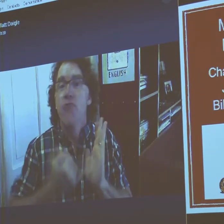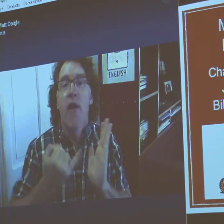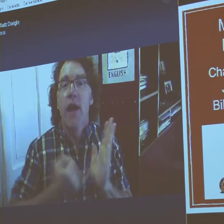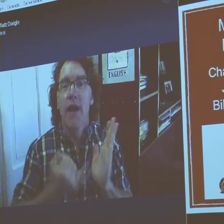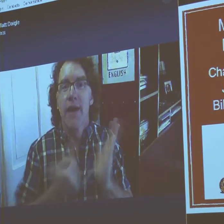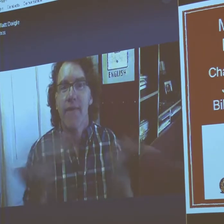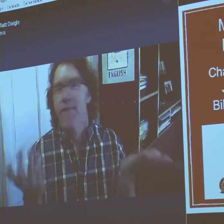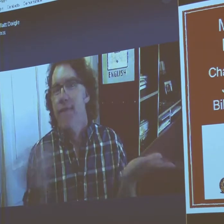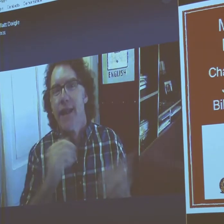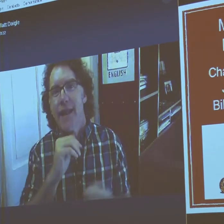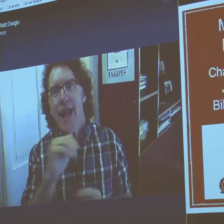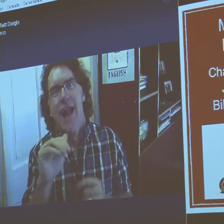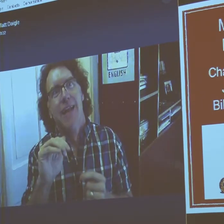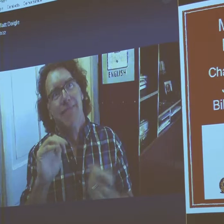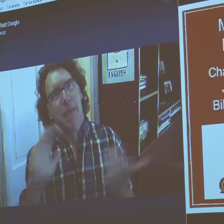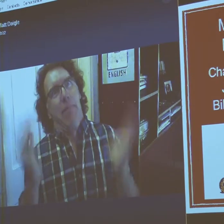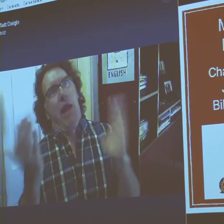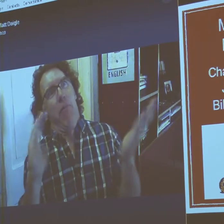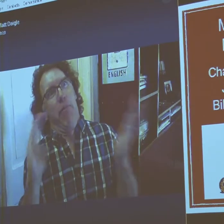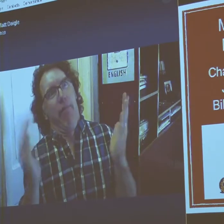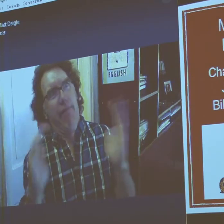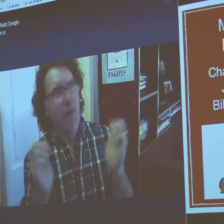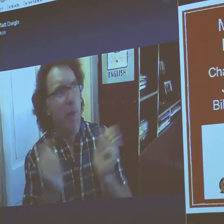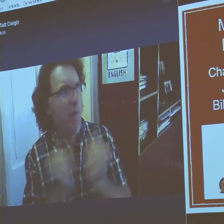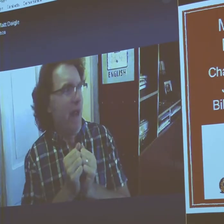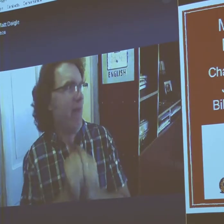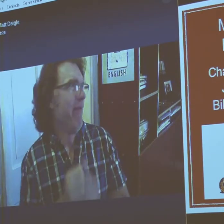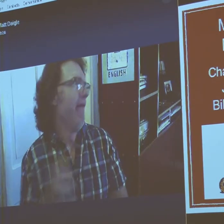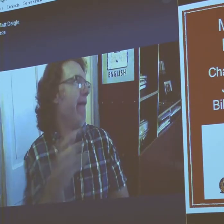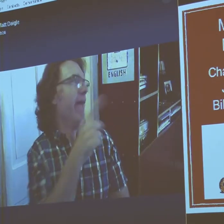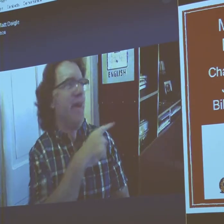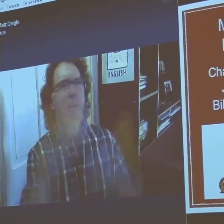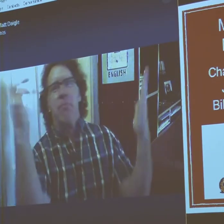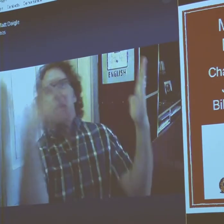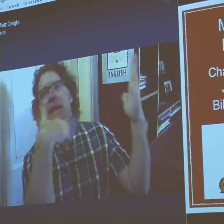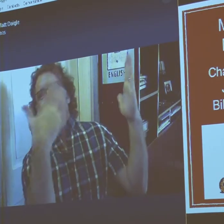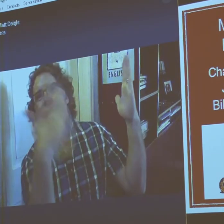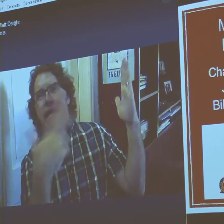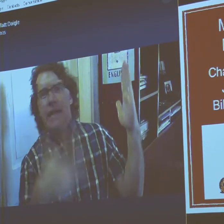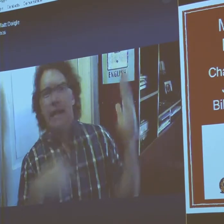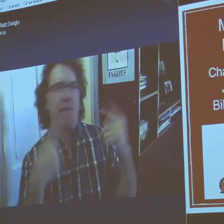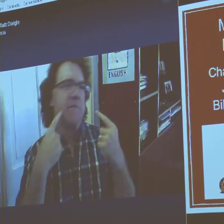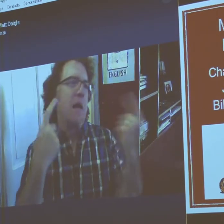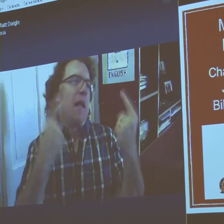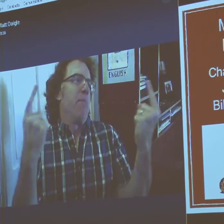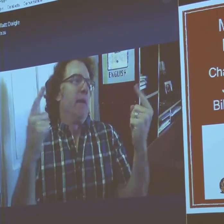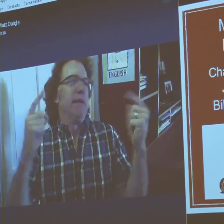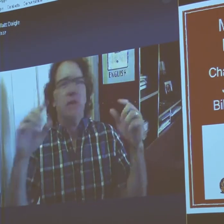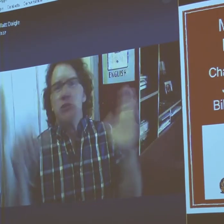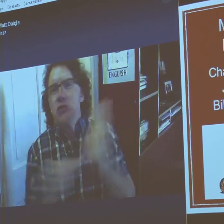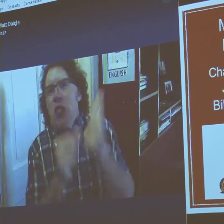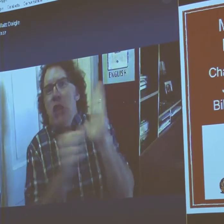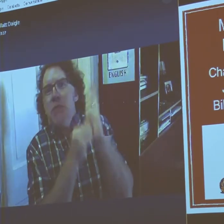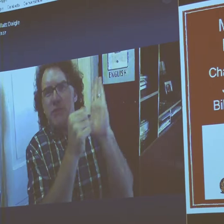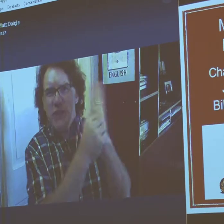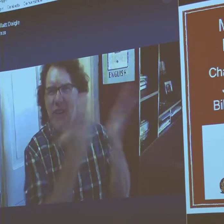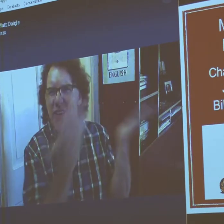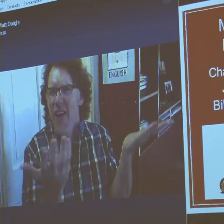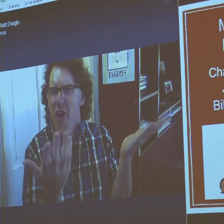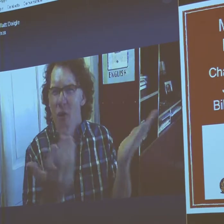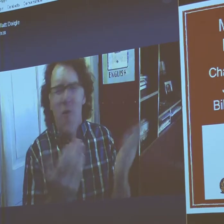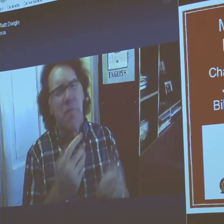all in a museum. Simple drawings. Not elaborate fine art painting that you normally see.